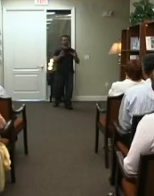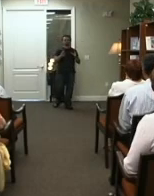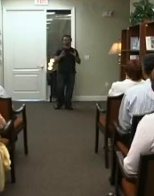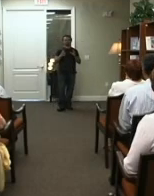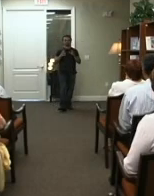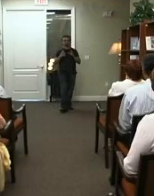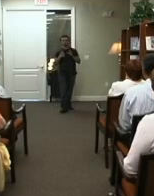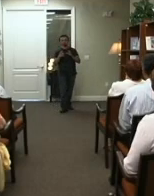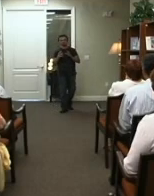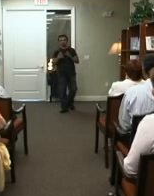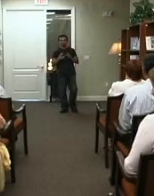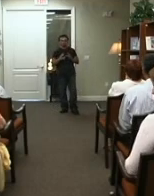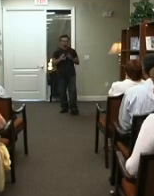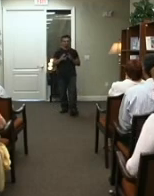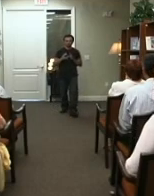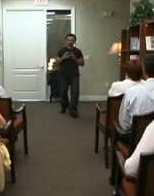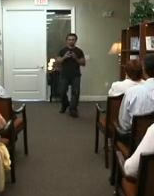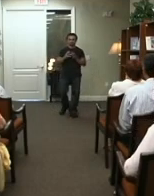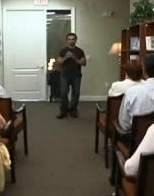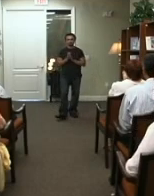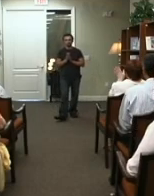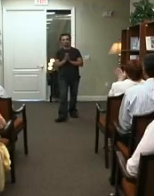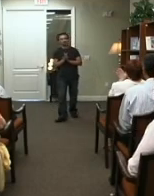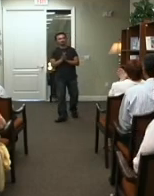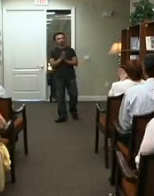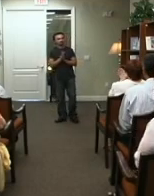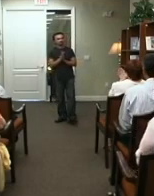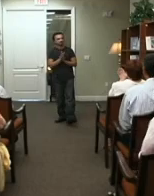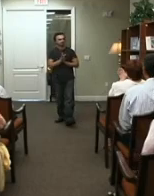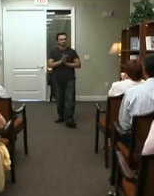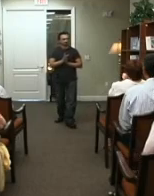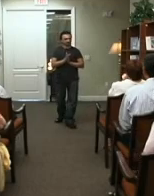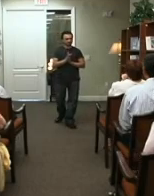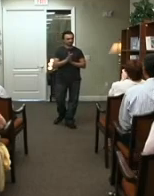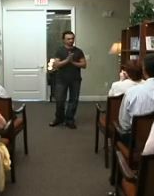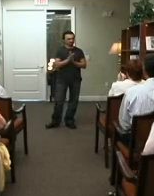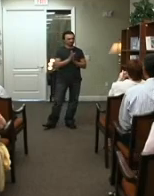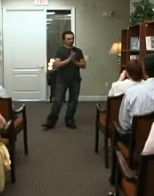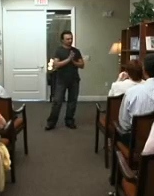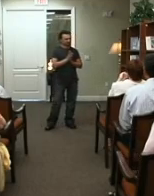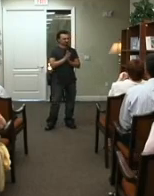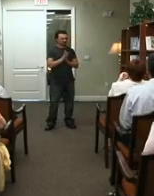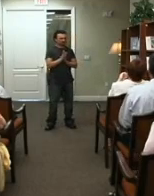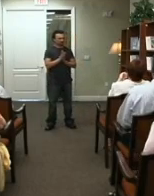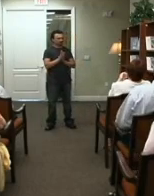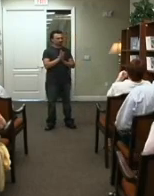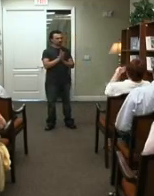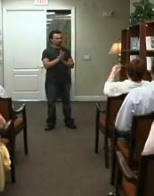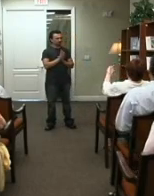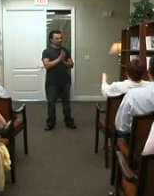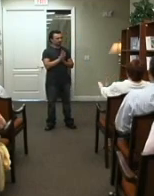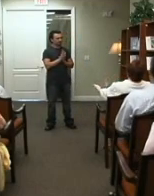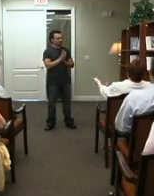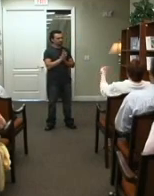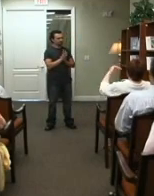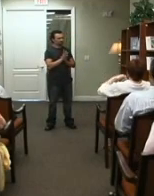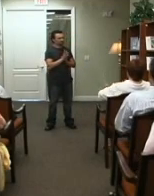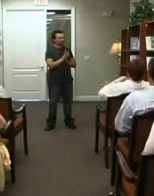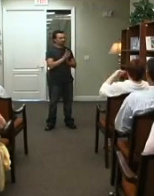leave an energy mark On it Yes So when you breathe in and out Does that mean that your aura Gets smaller and